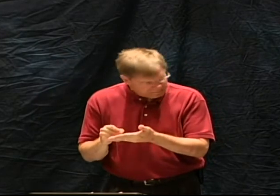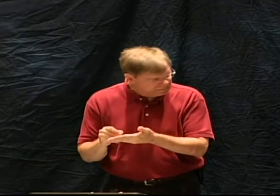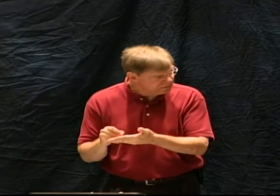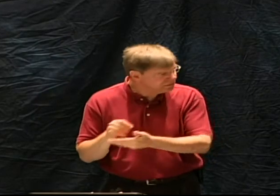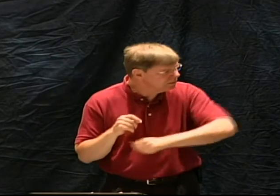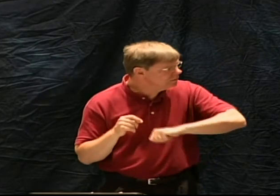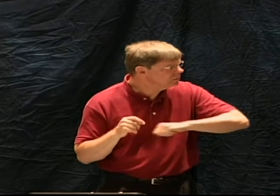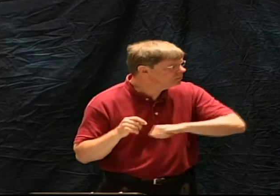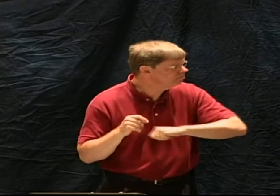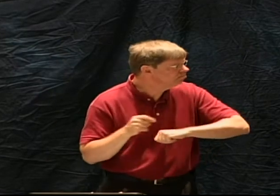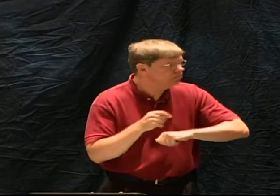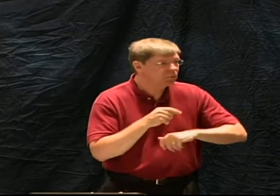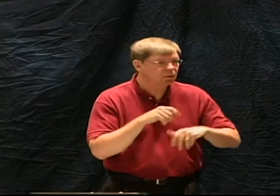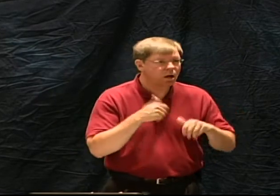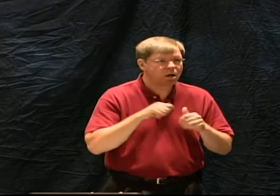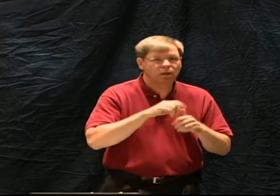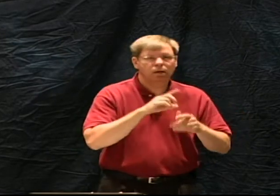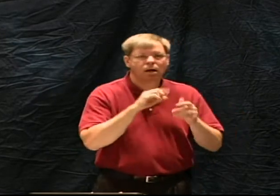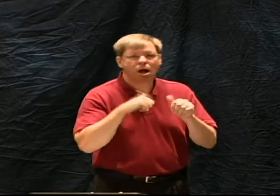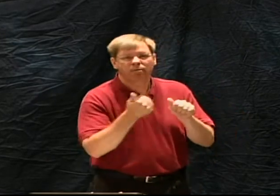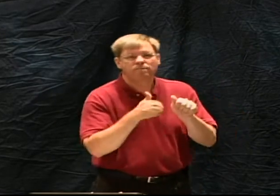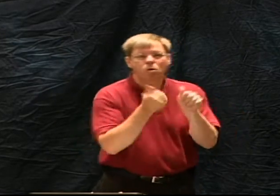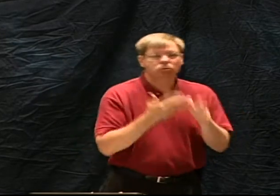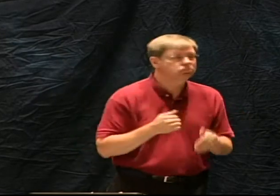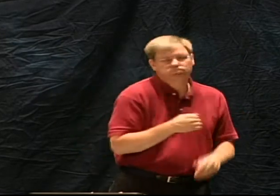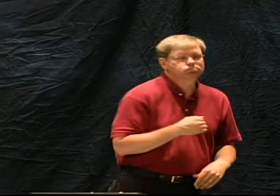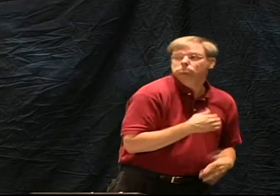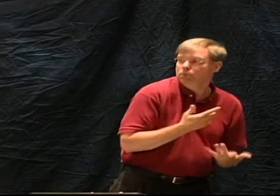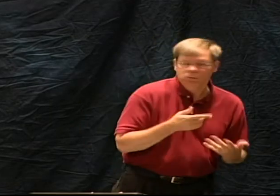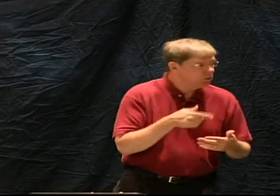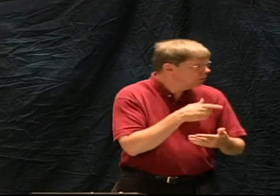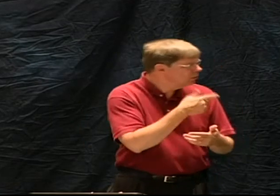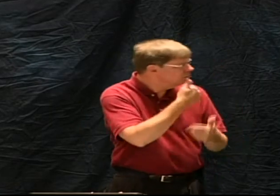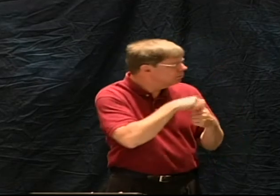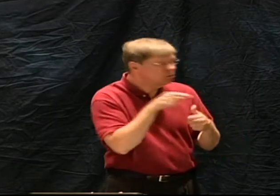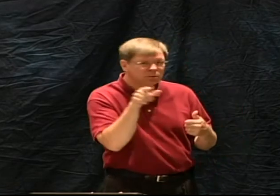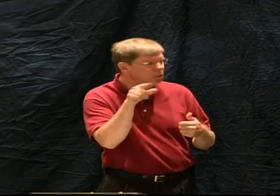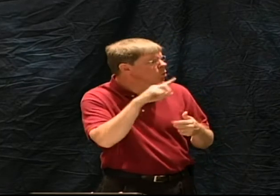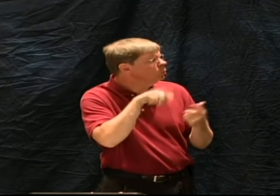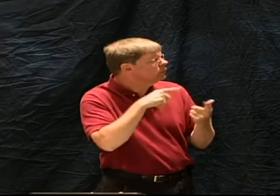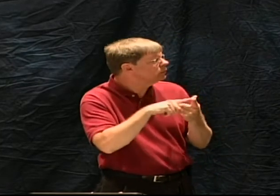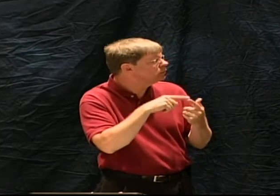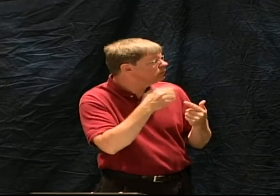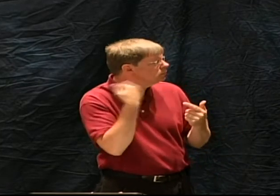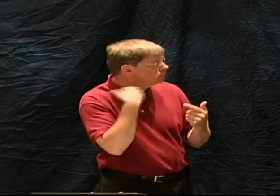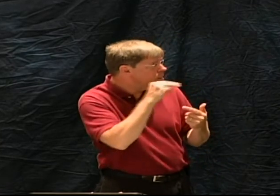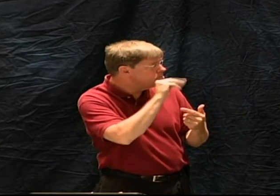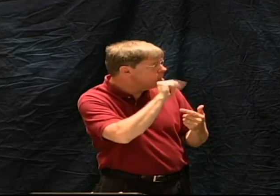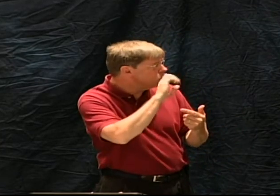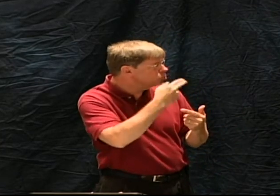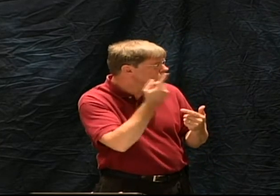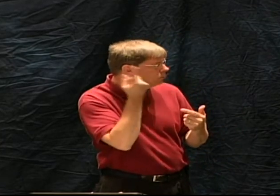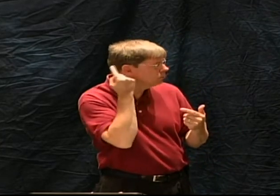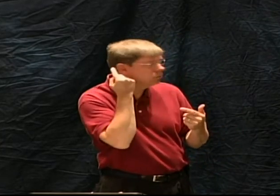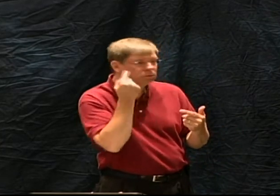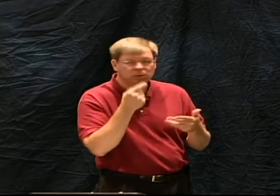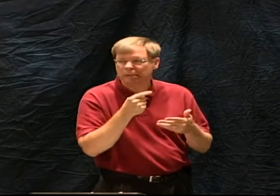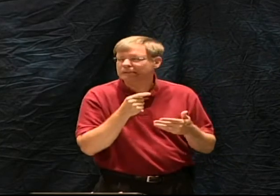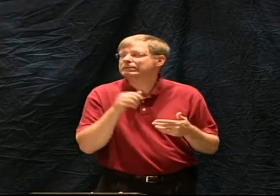And they couldn't remember all of what Jesus said. And so they would sit down and try to think about what he